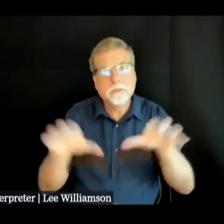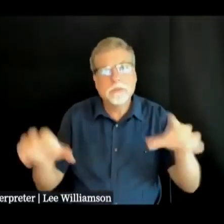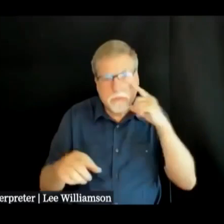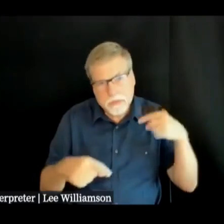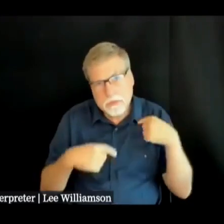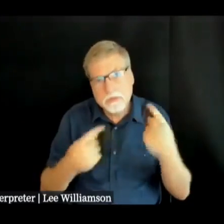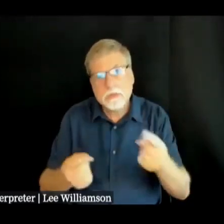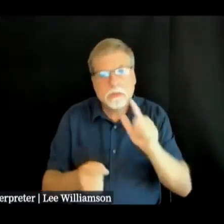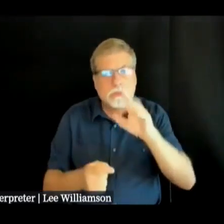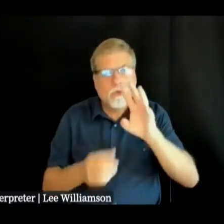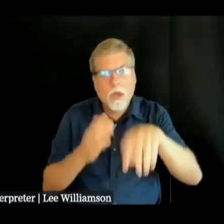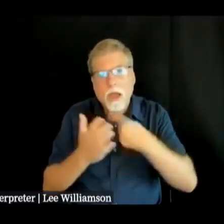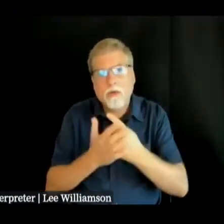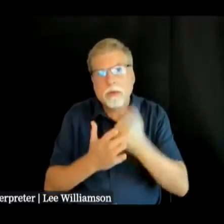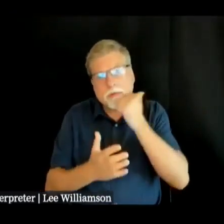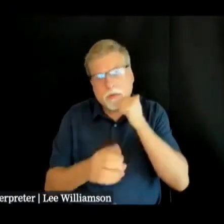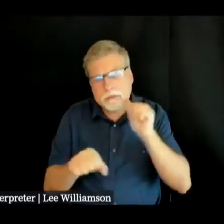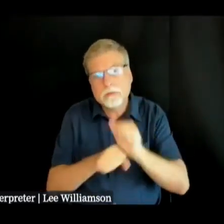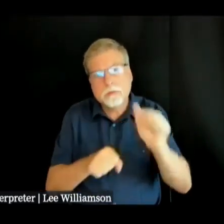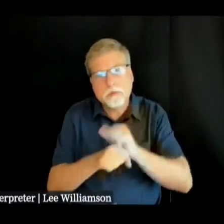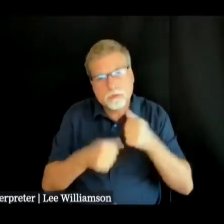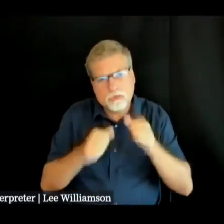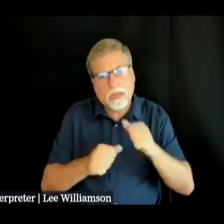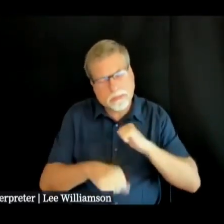get this water flowing back into our community